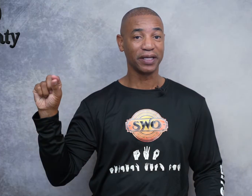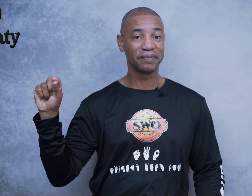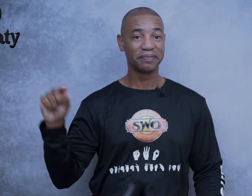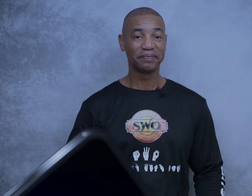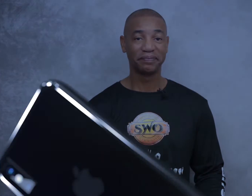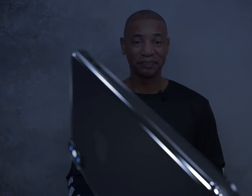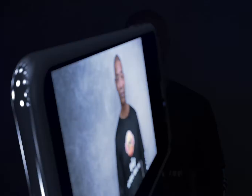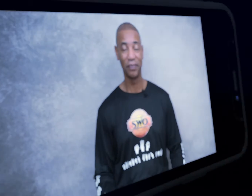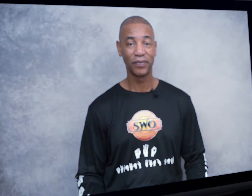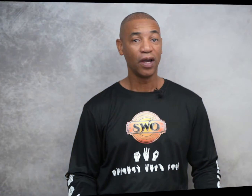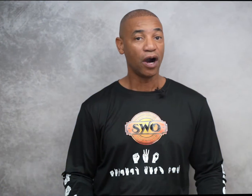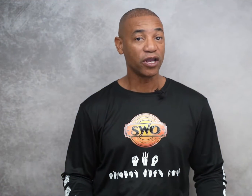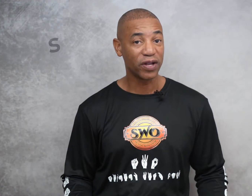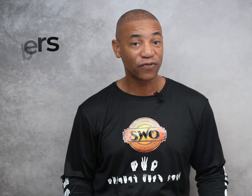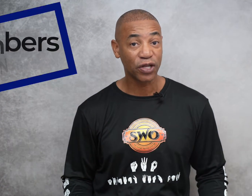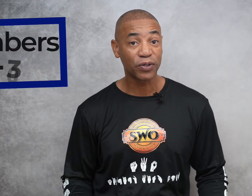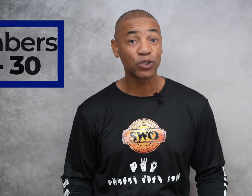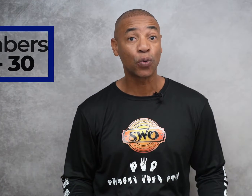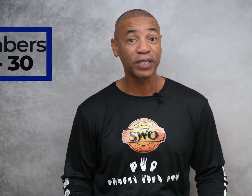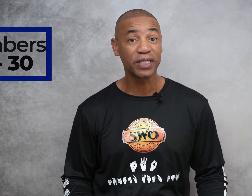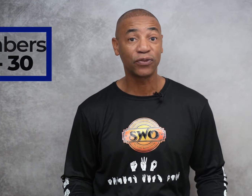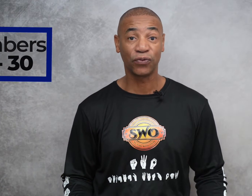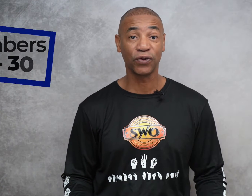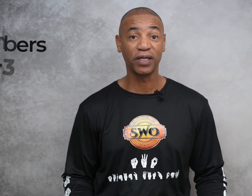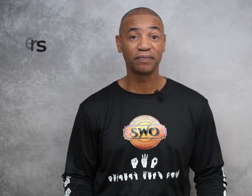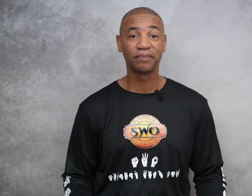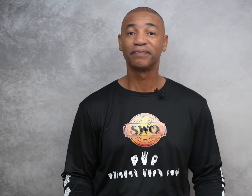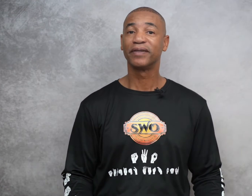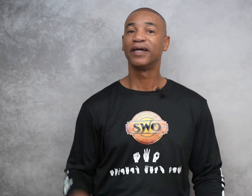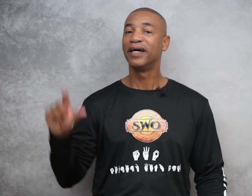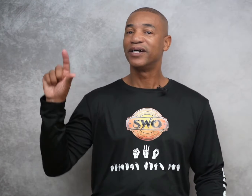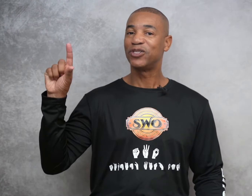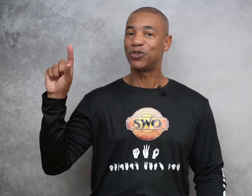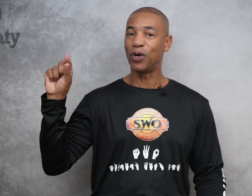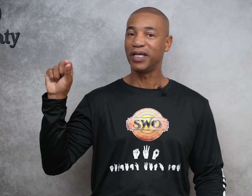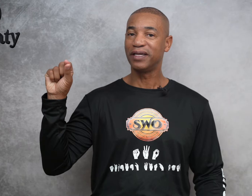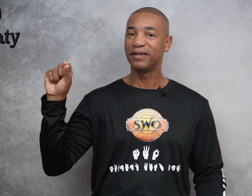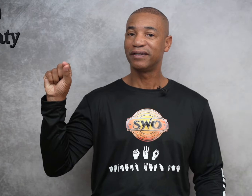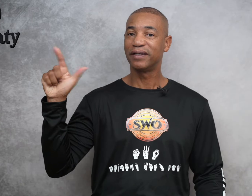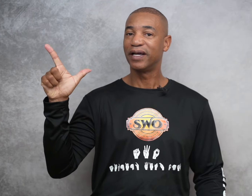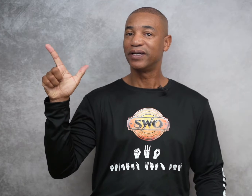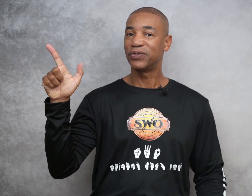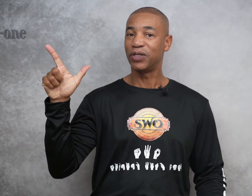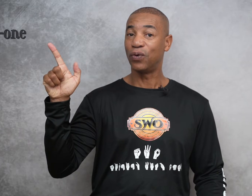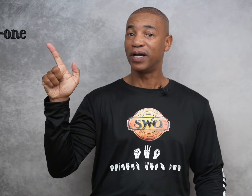Are you ready for numbers 20 through 30? 20, 21,